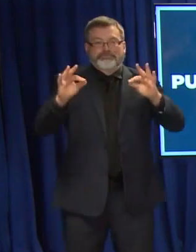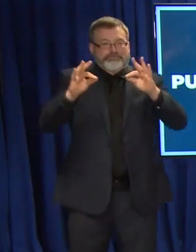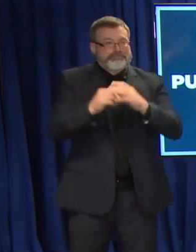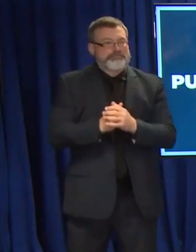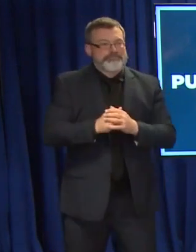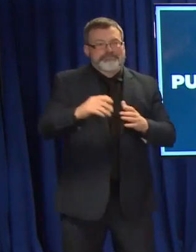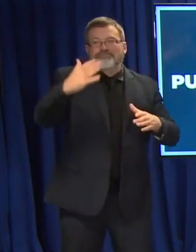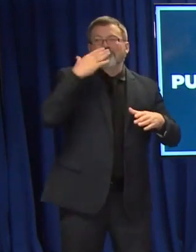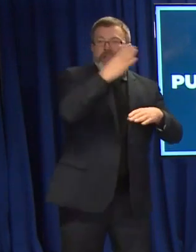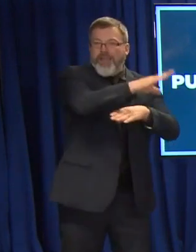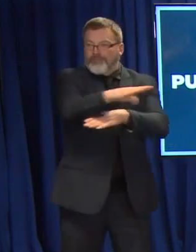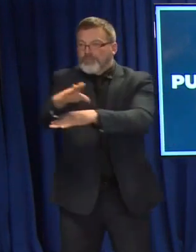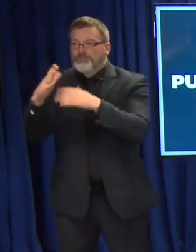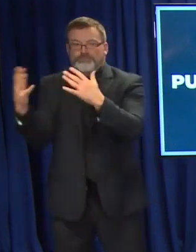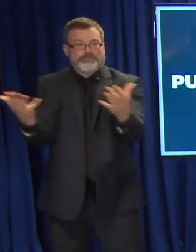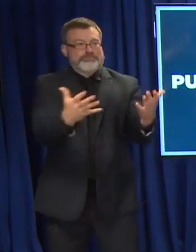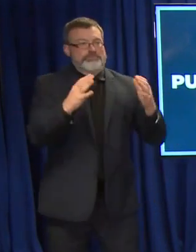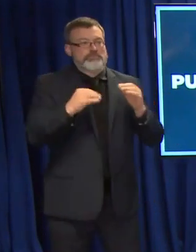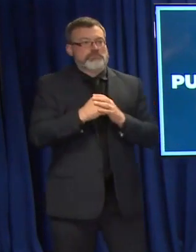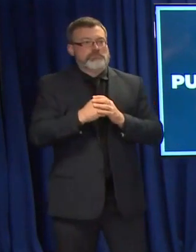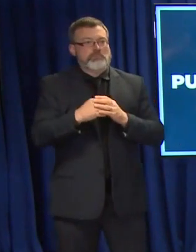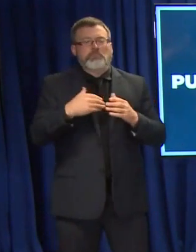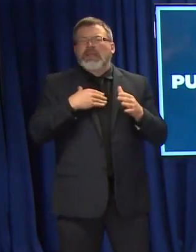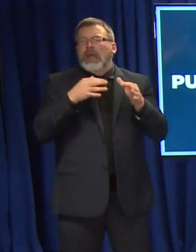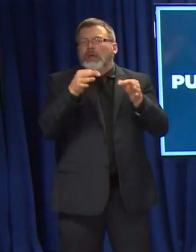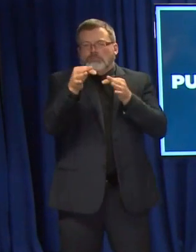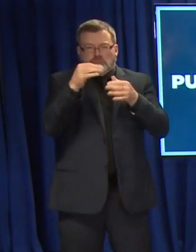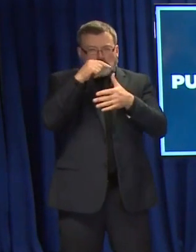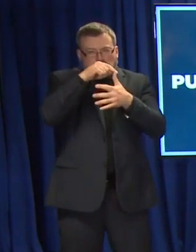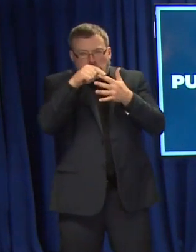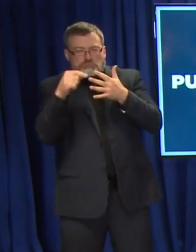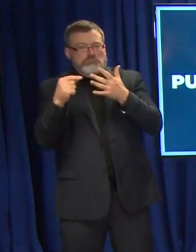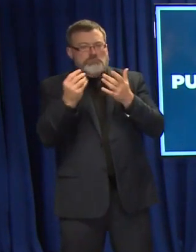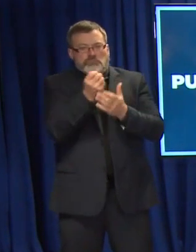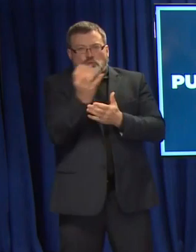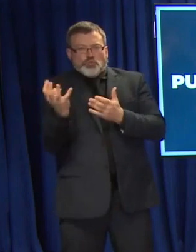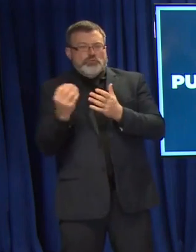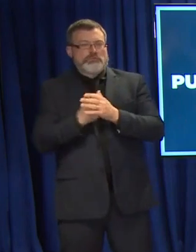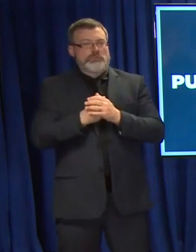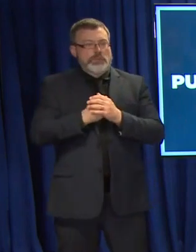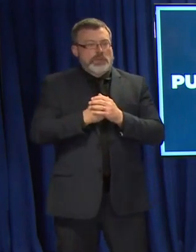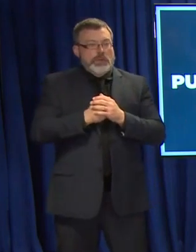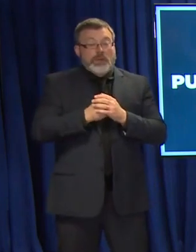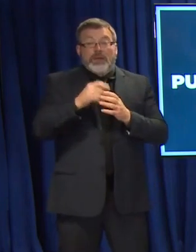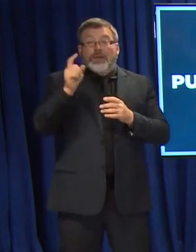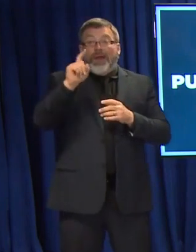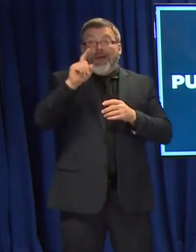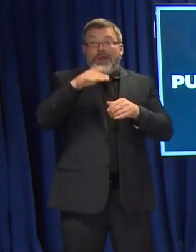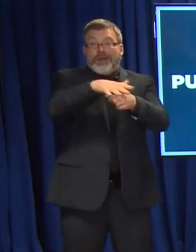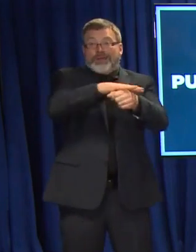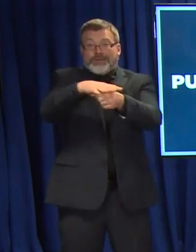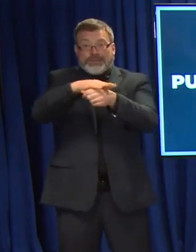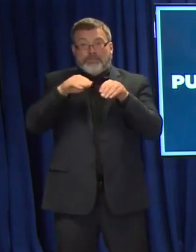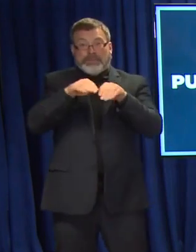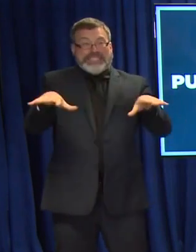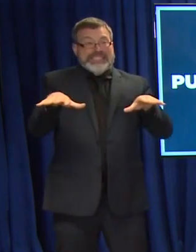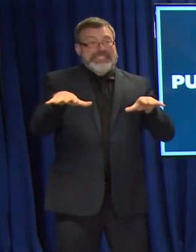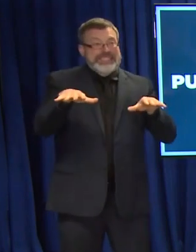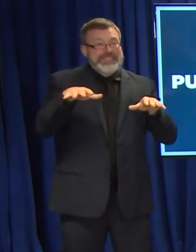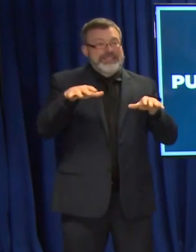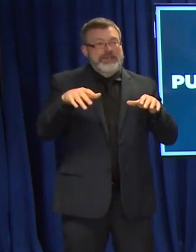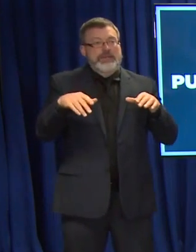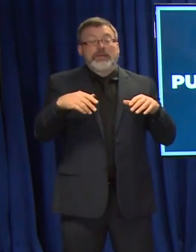Good afternoon. Just a few updates for me today for outbreaks as an outbreak update. We are announcing three